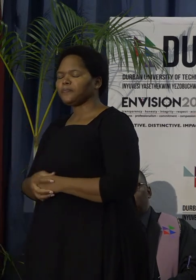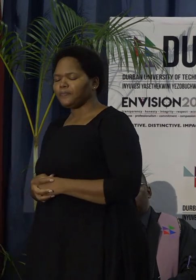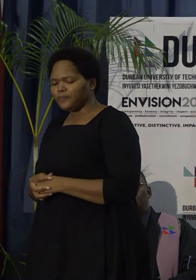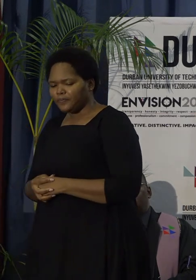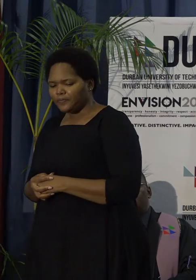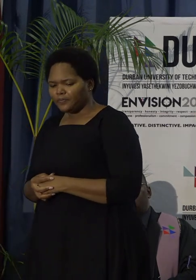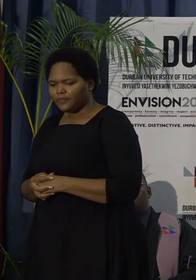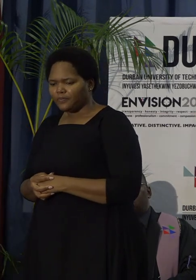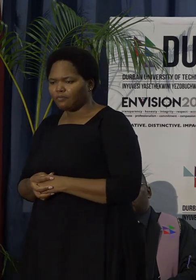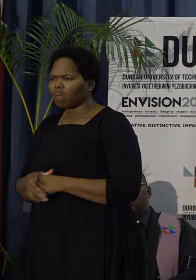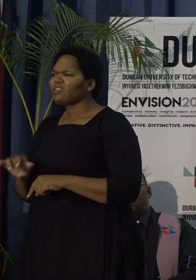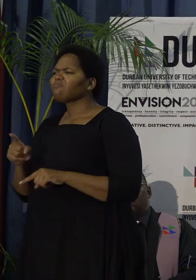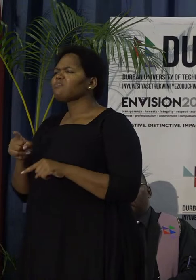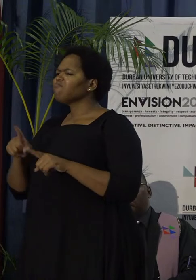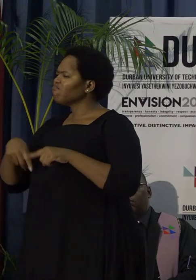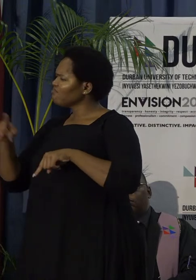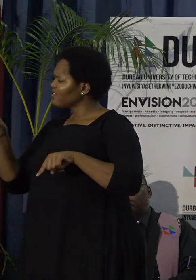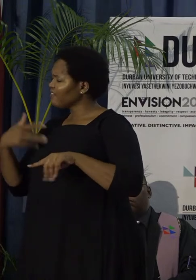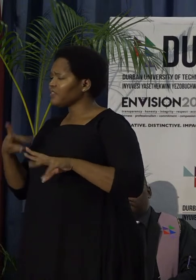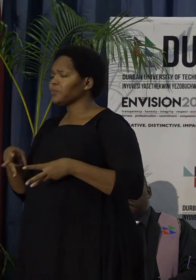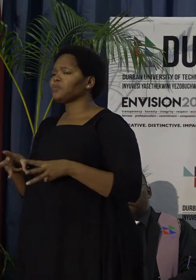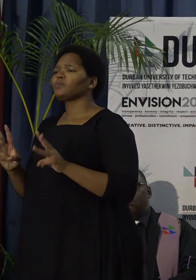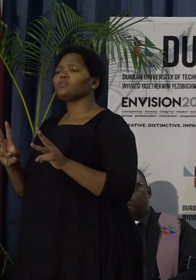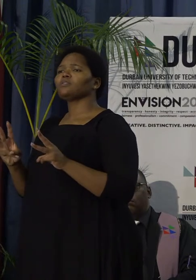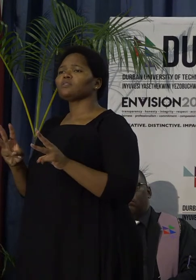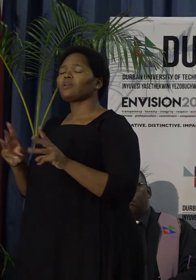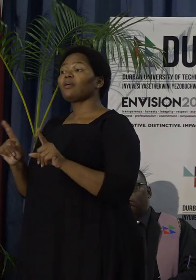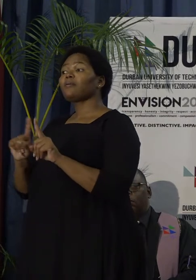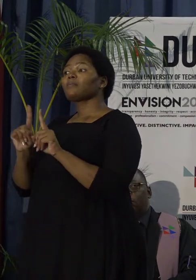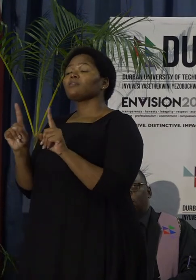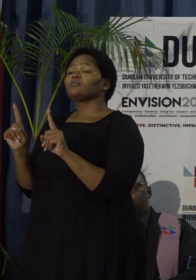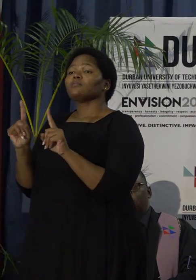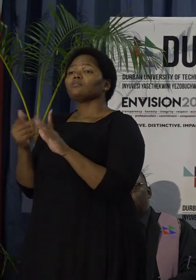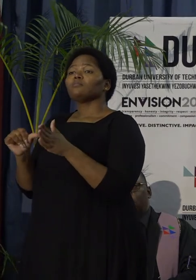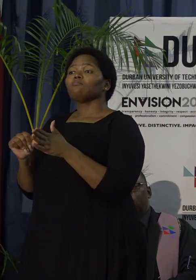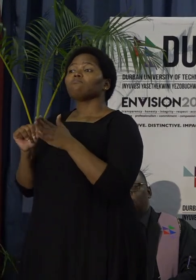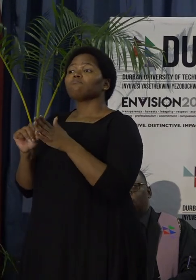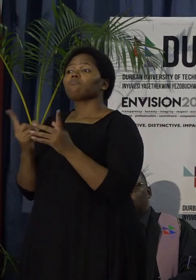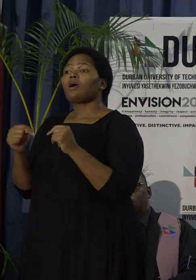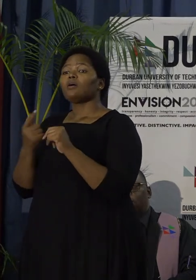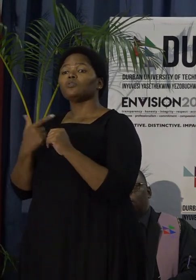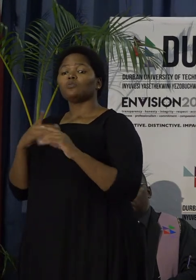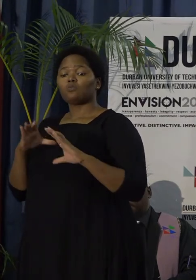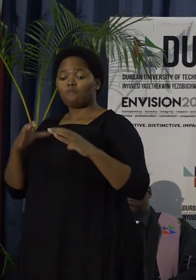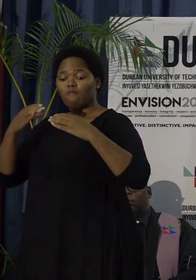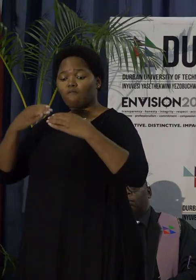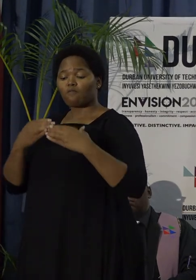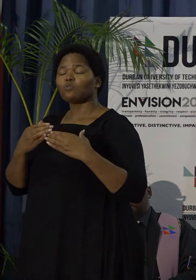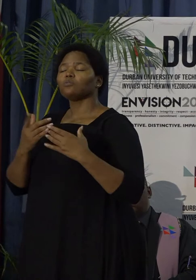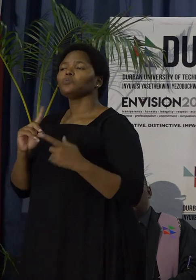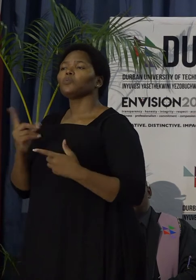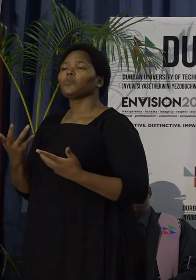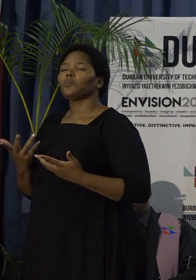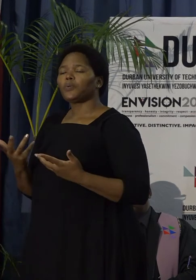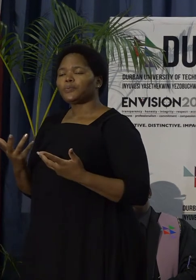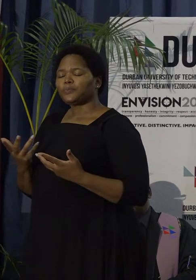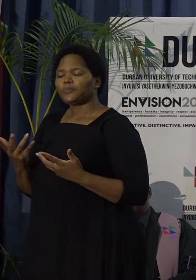In so many ways, what I reported, we will focus on under the last two perspectives,